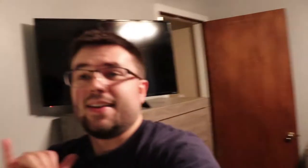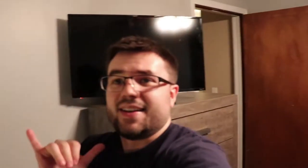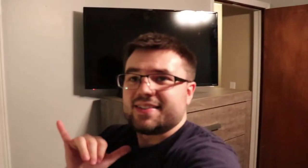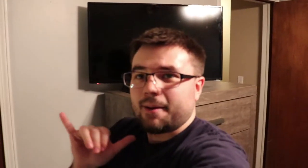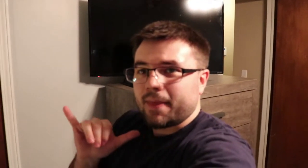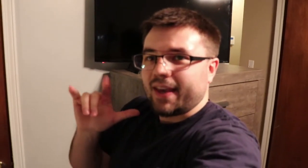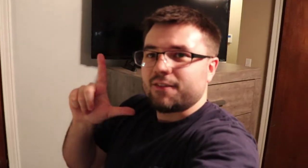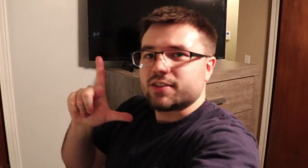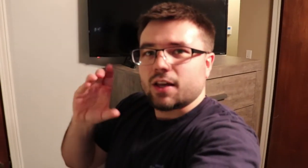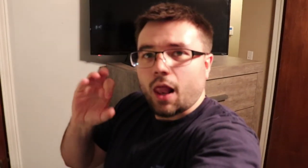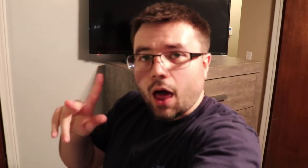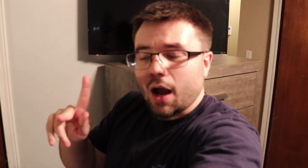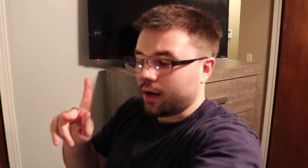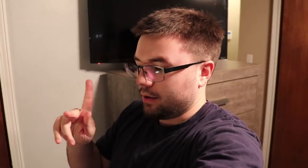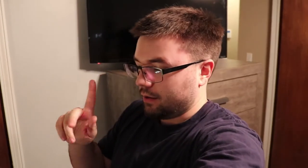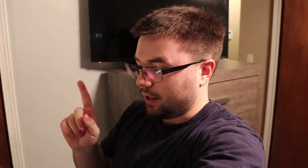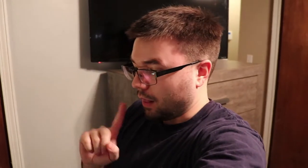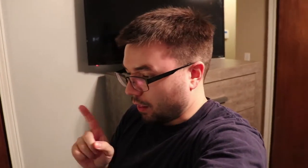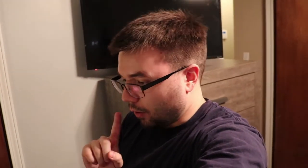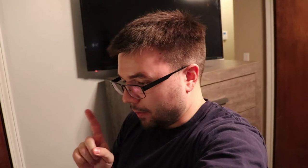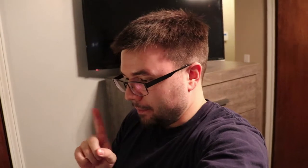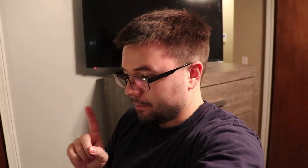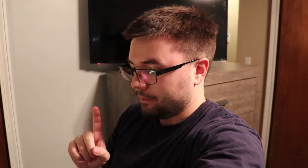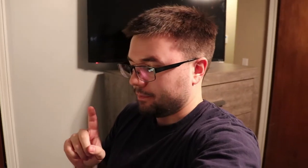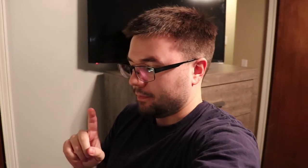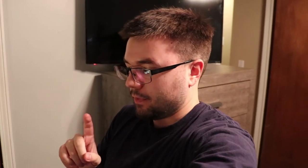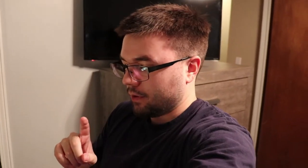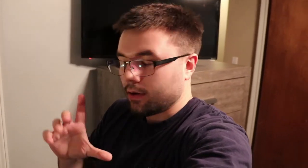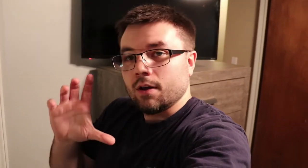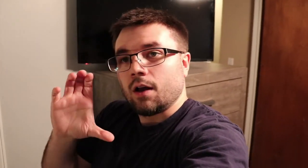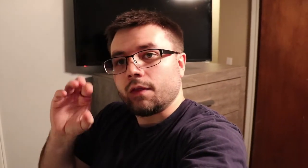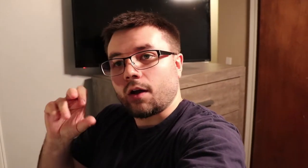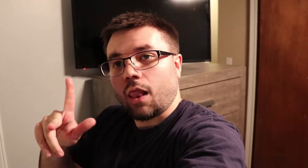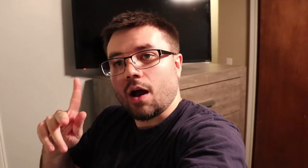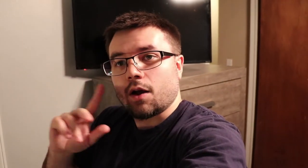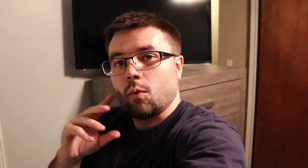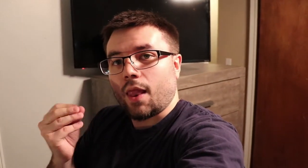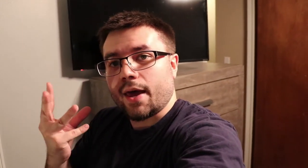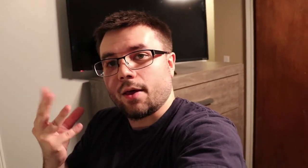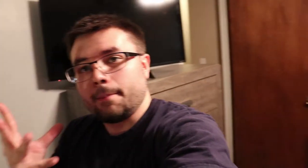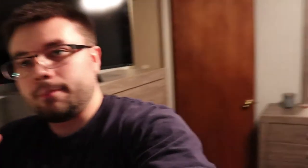same thing if it's the clock like an alarm the clock will light up